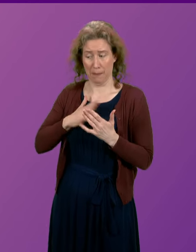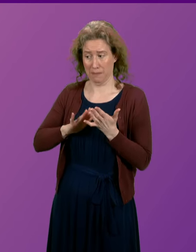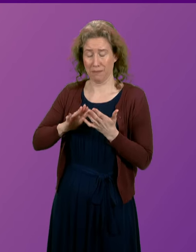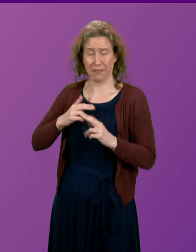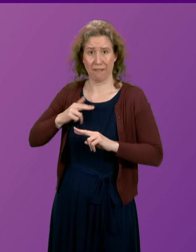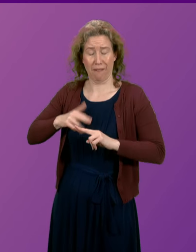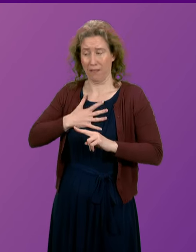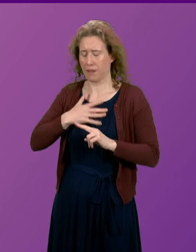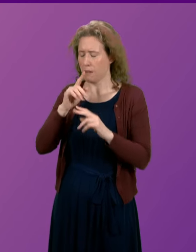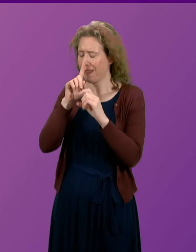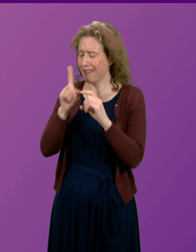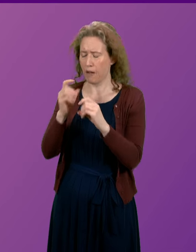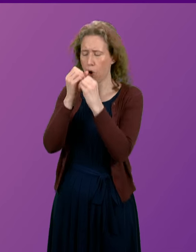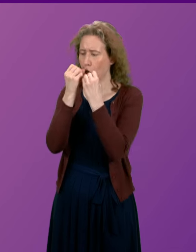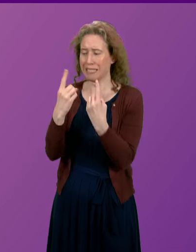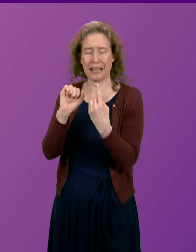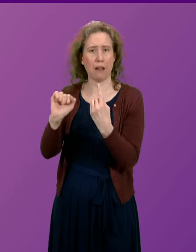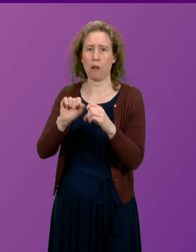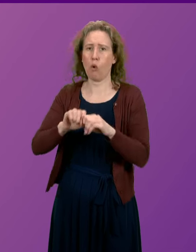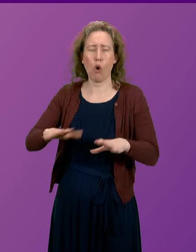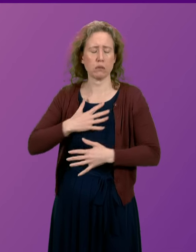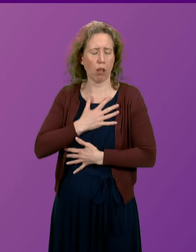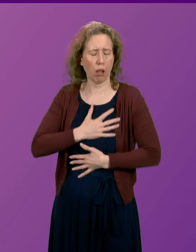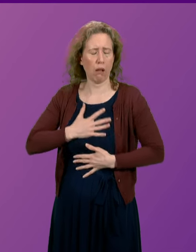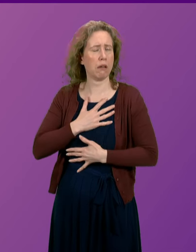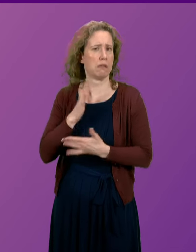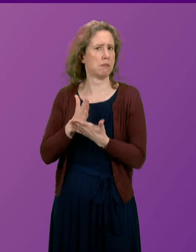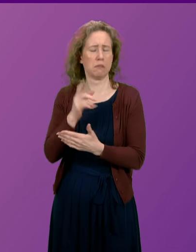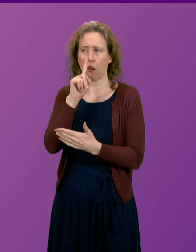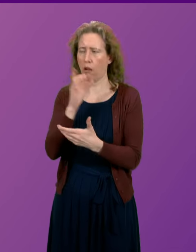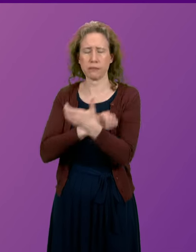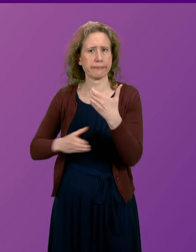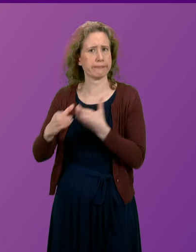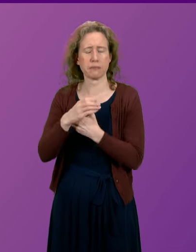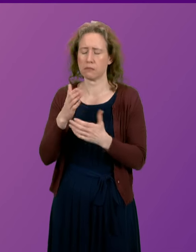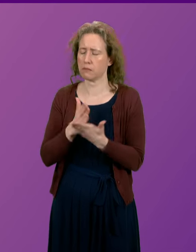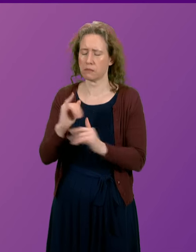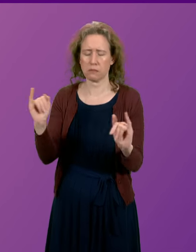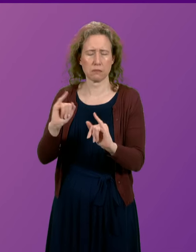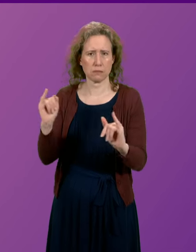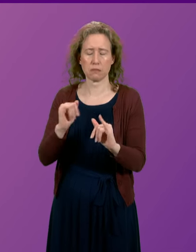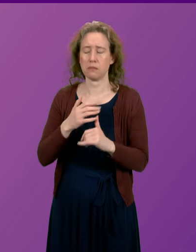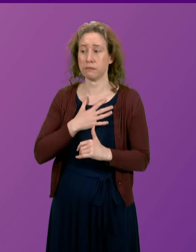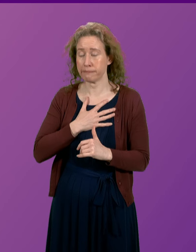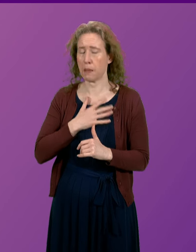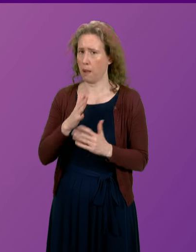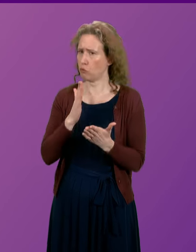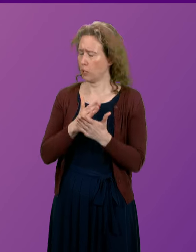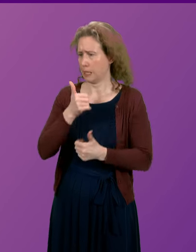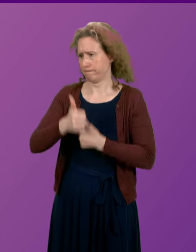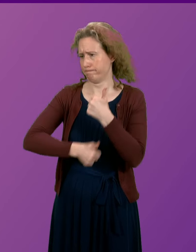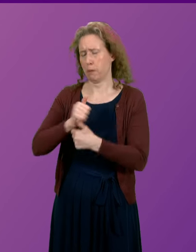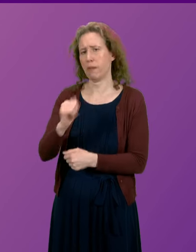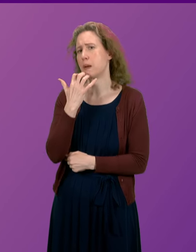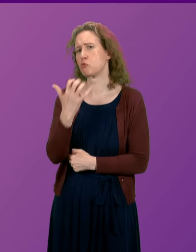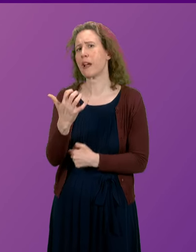comprehend the scale of loss, the unimaginable suffering that they are experiencing. But I commend their bravery